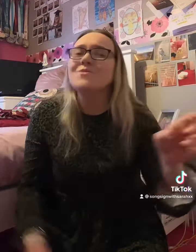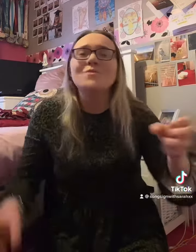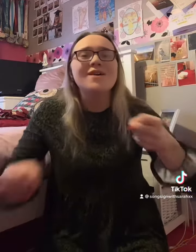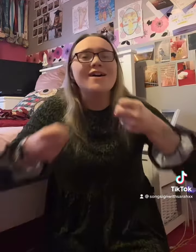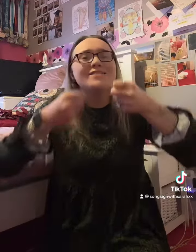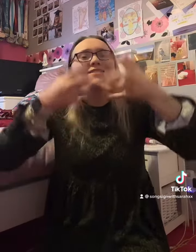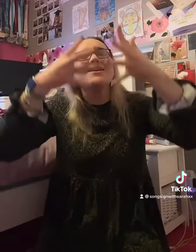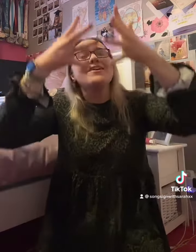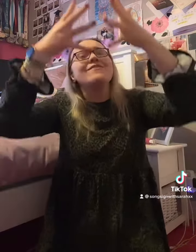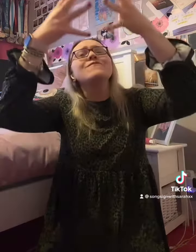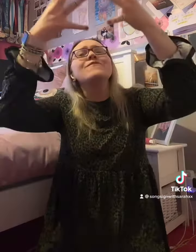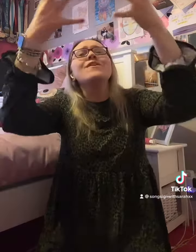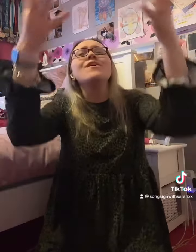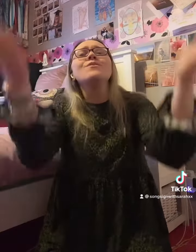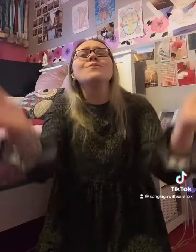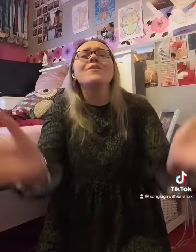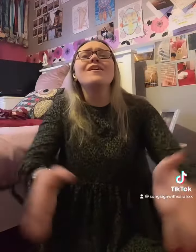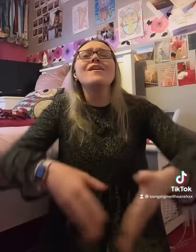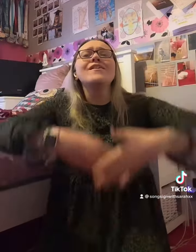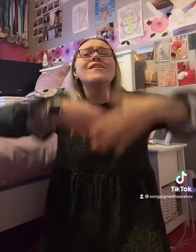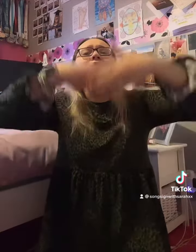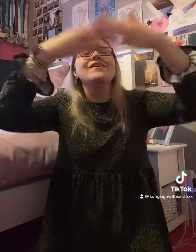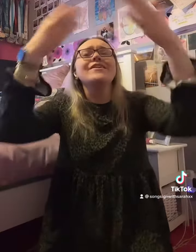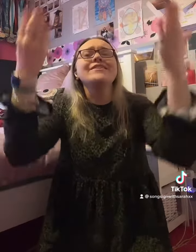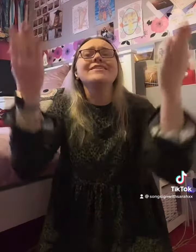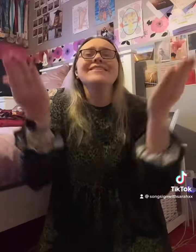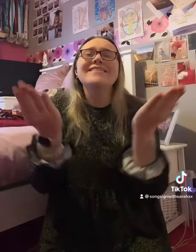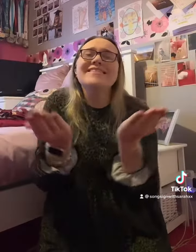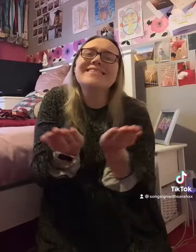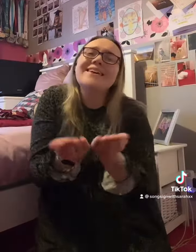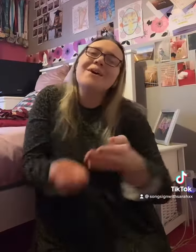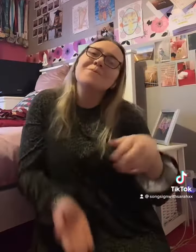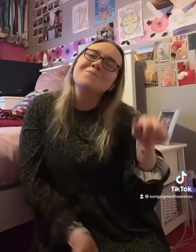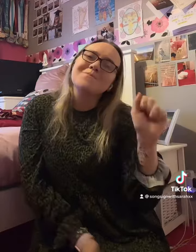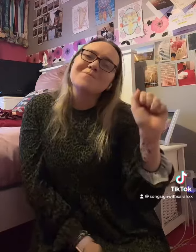wonderful world. Hmm.